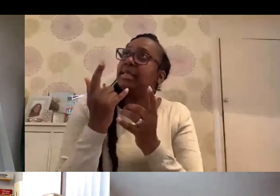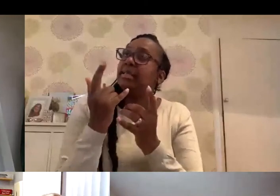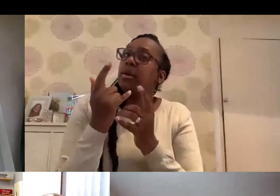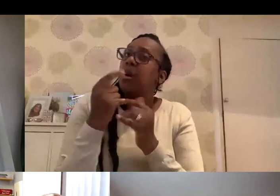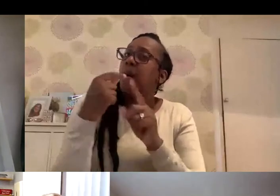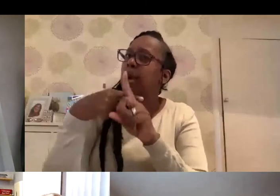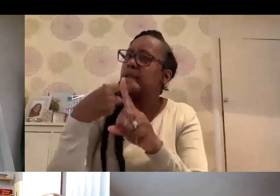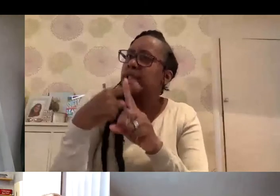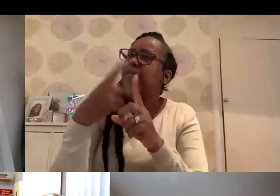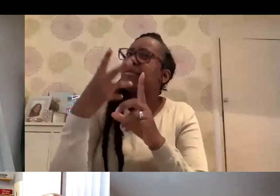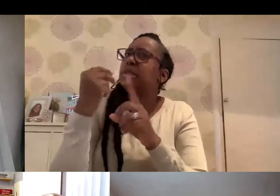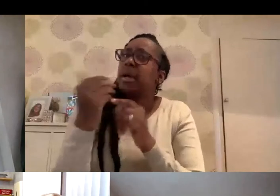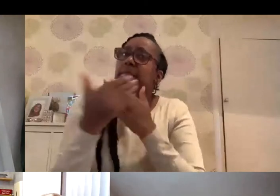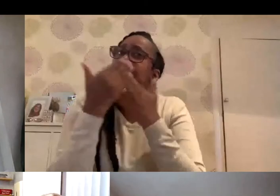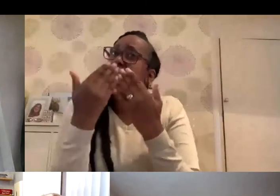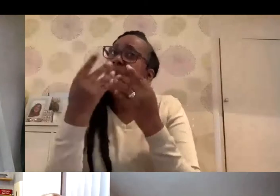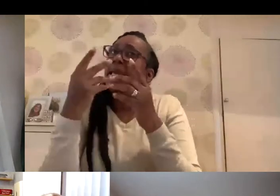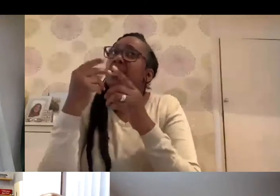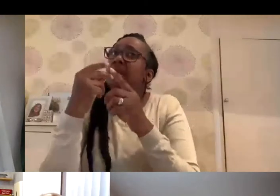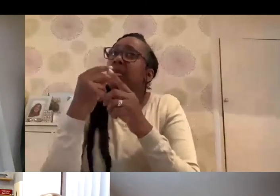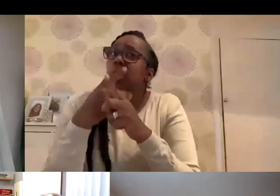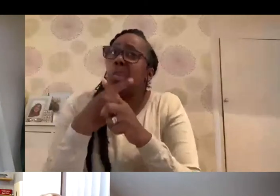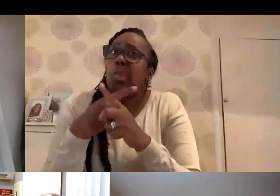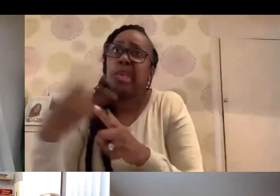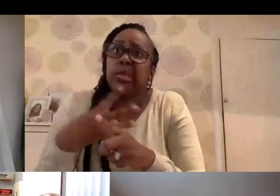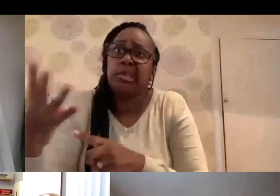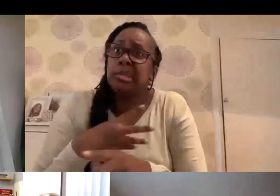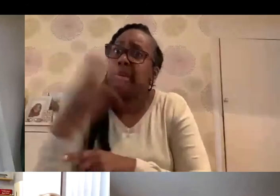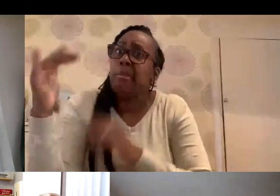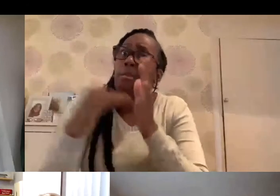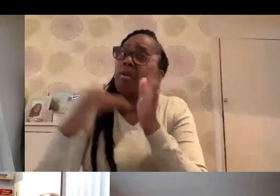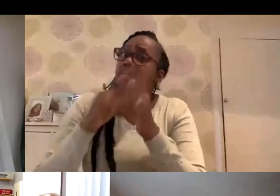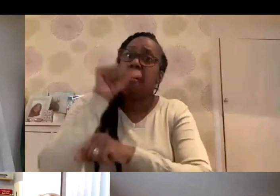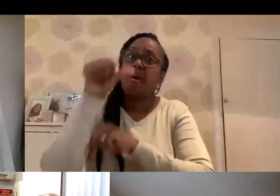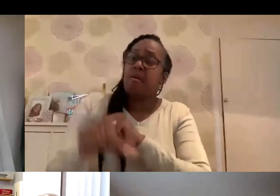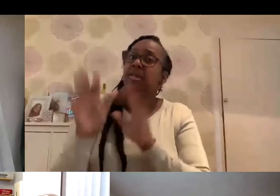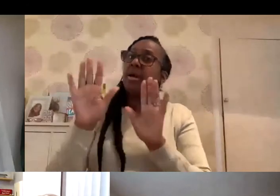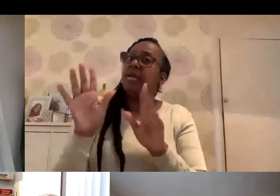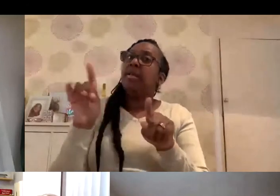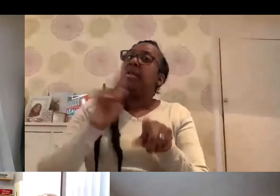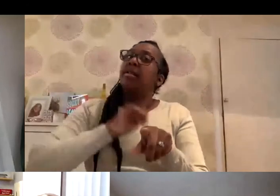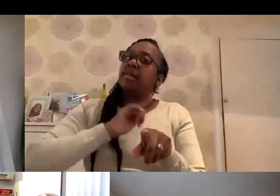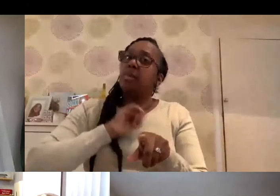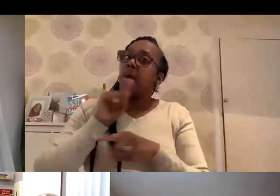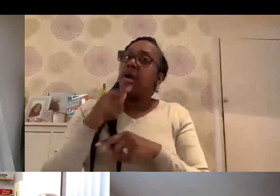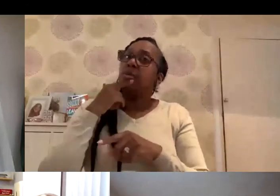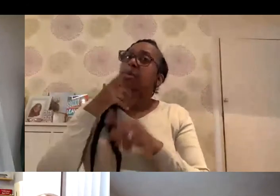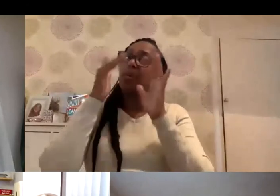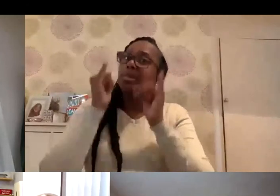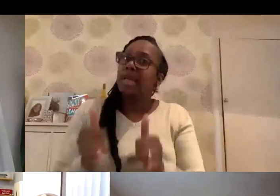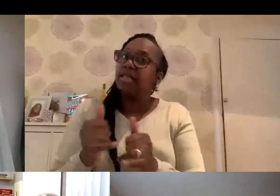days, some weeks and some months afterwards. And that's why we suggest that you don't retest for